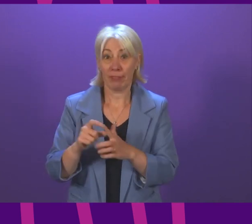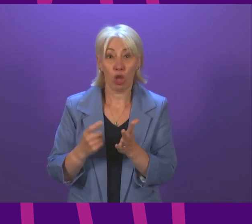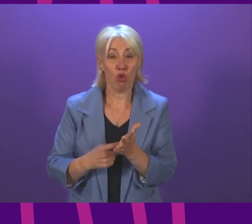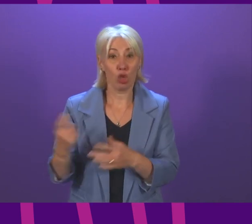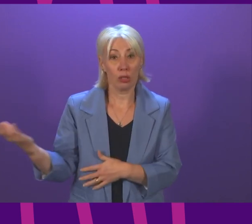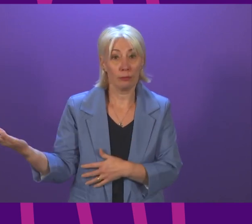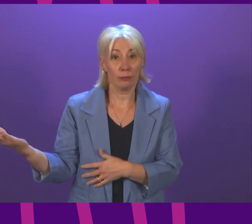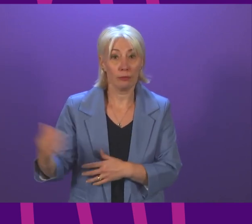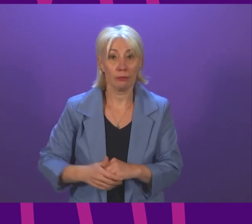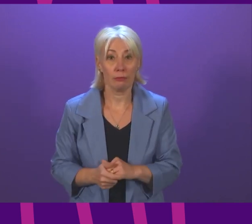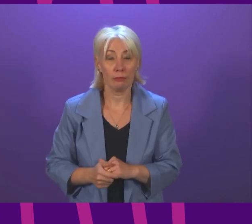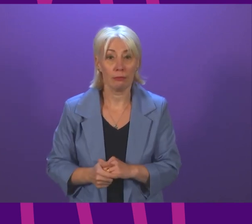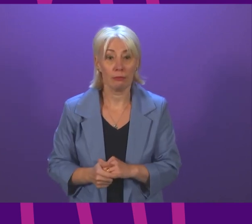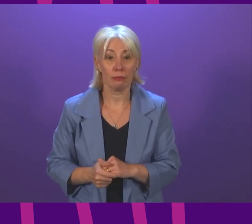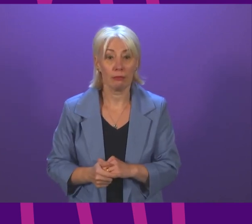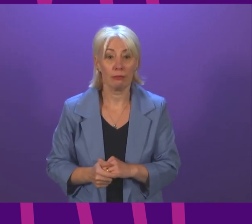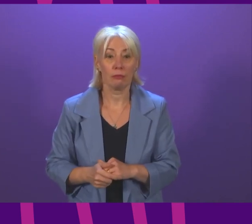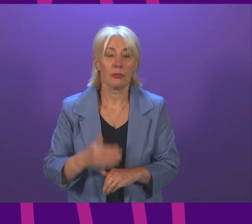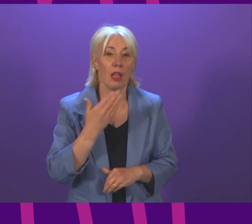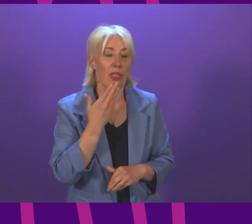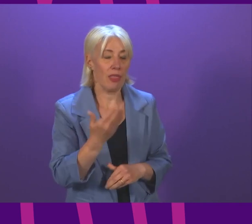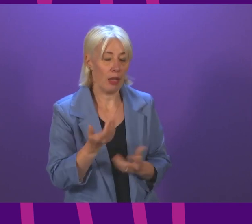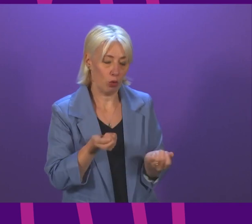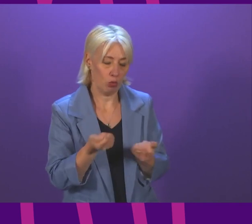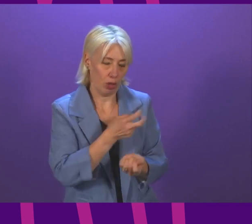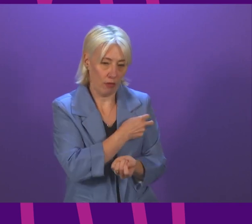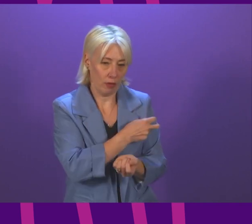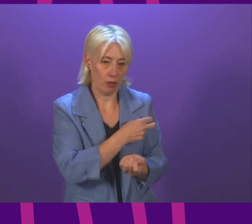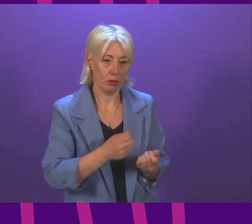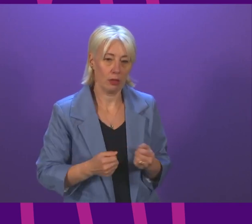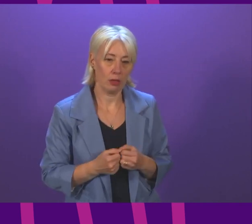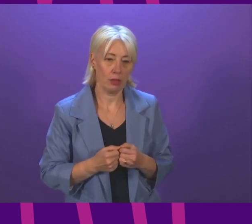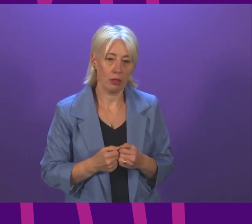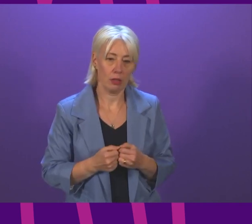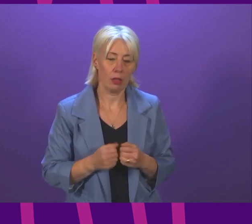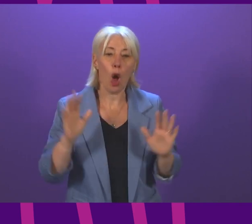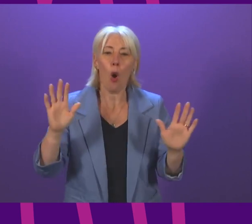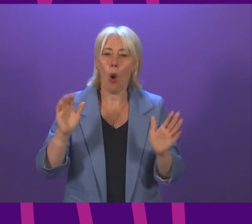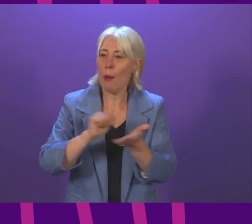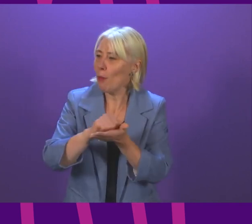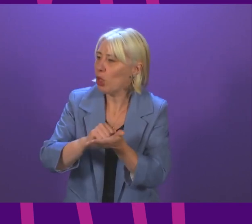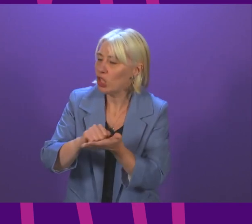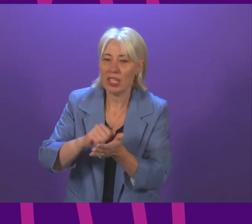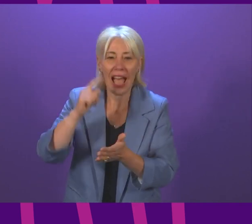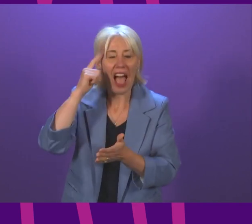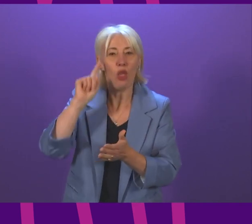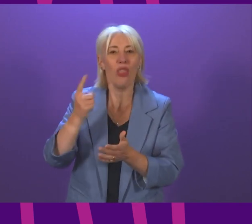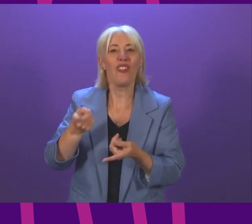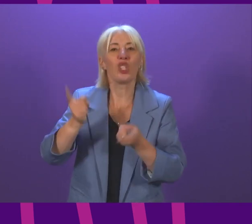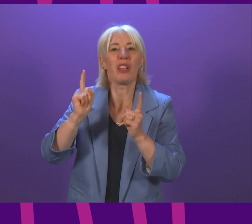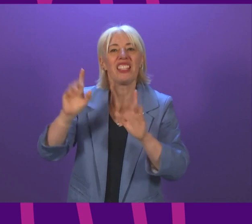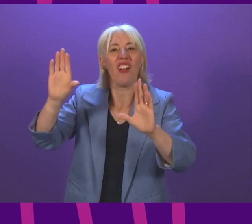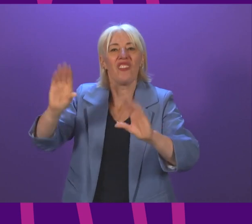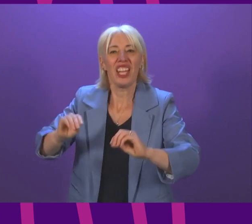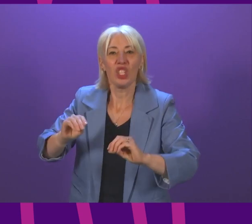Douglas Ross. Thank you, Presiding Officer. My apologies. I assumed that the First Minister